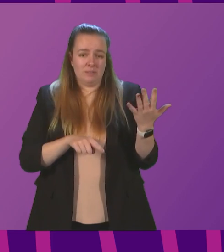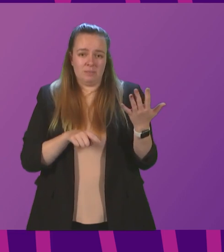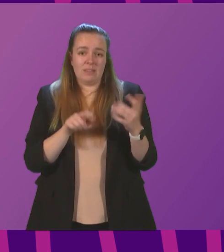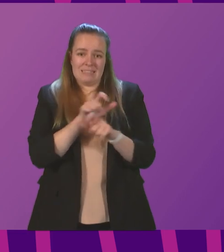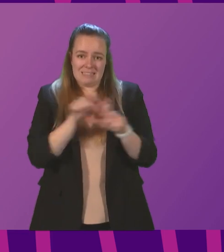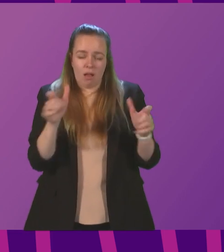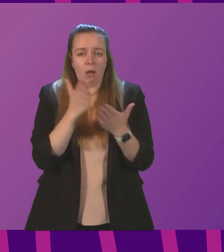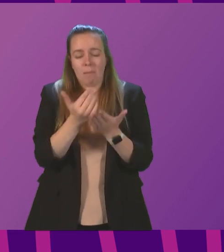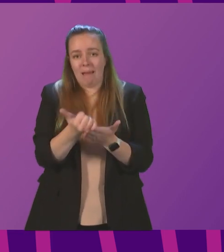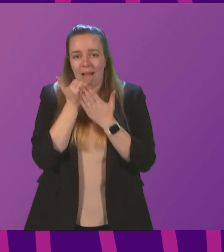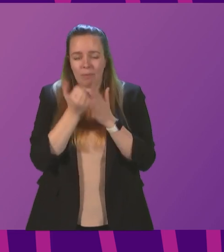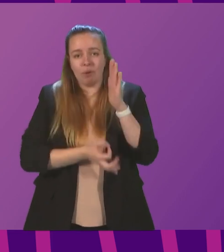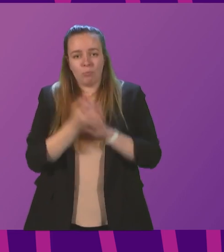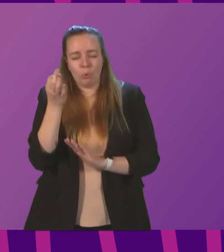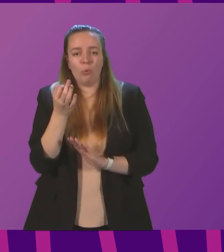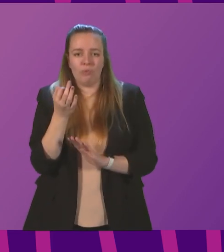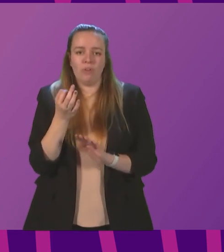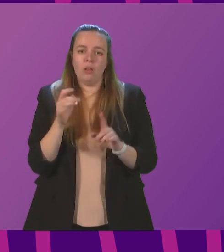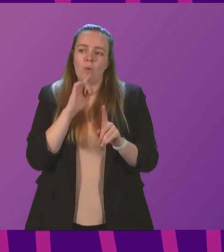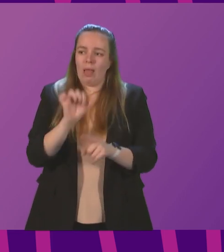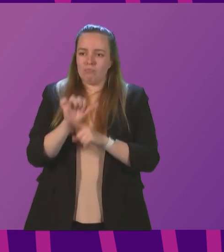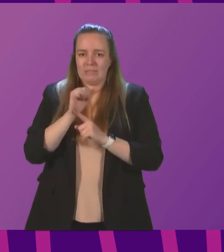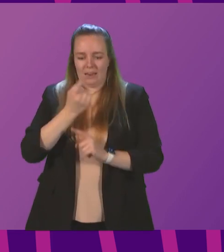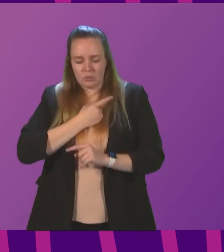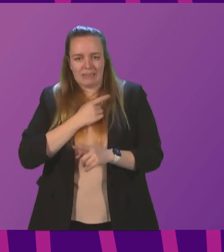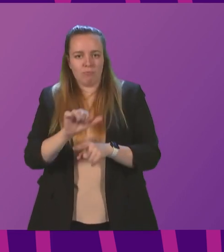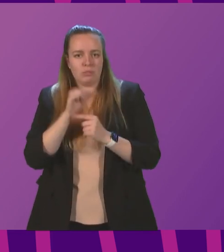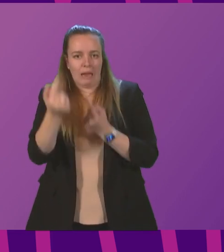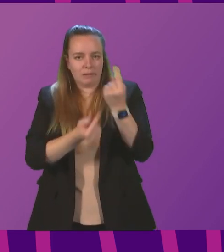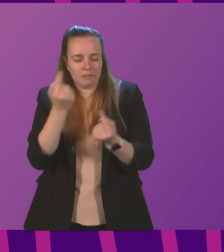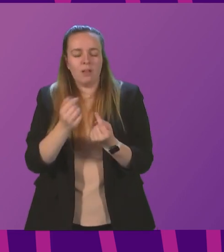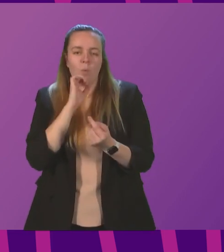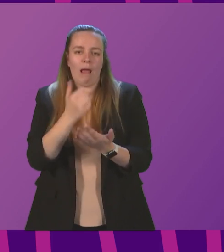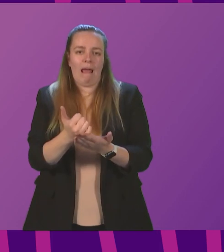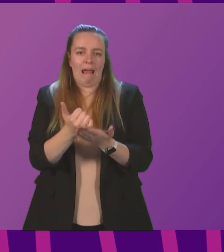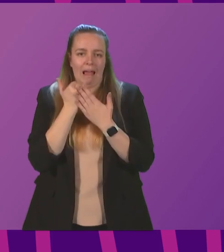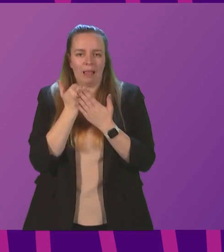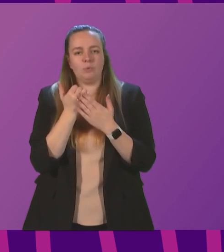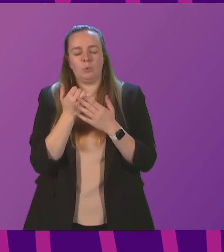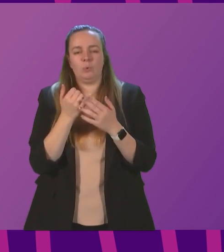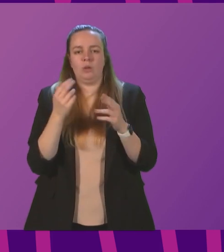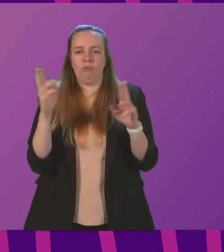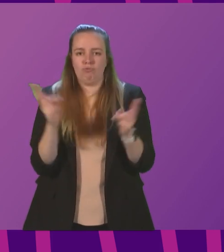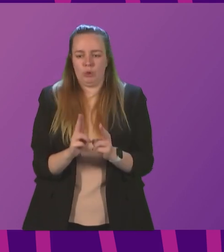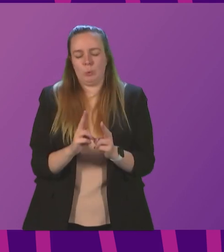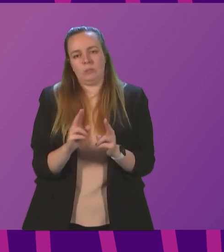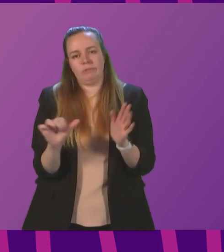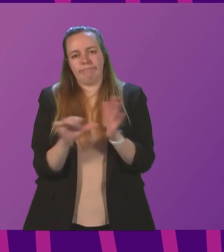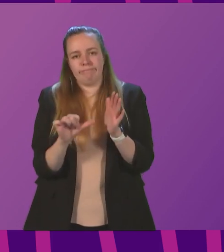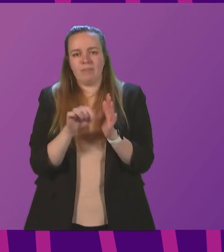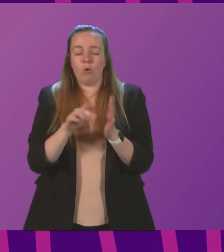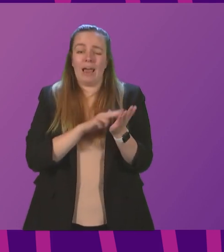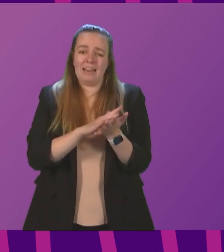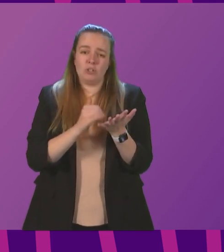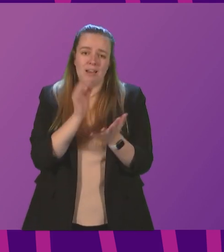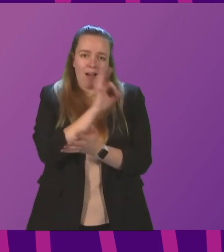still make a difference. They will protect us and those around us, and they will help to ease the burden on our NHS. I ask everyone to